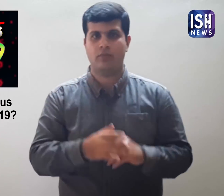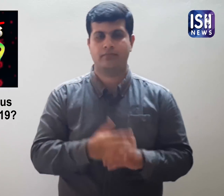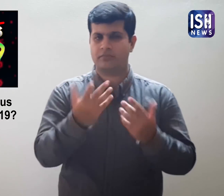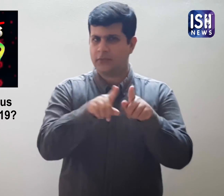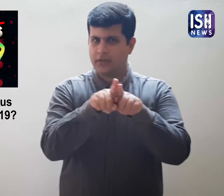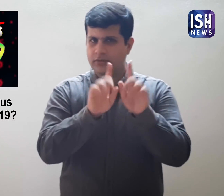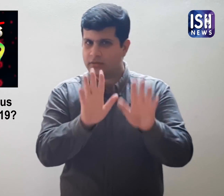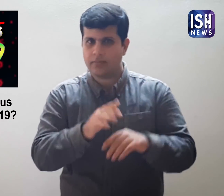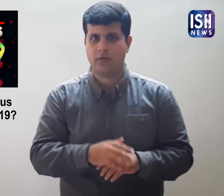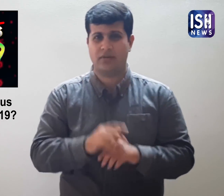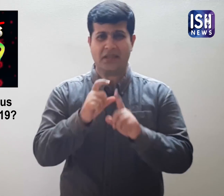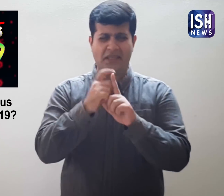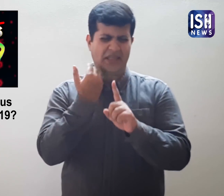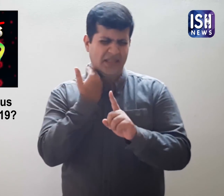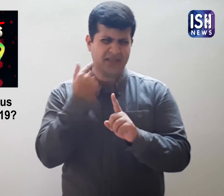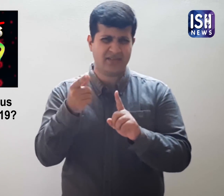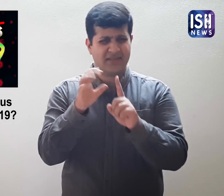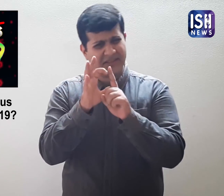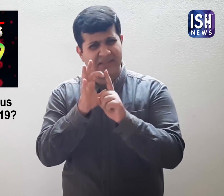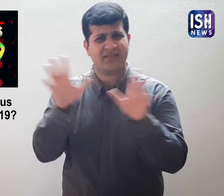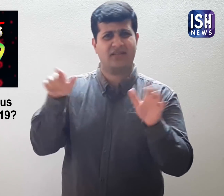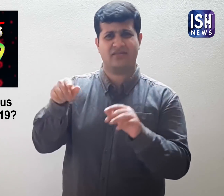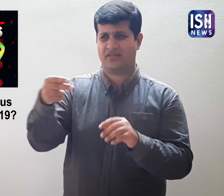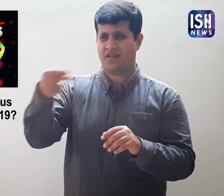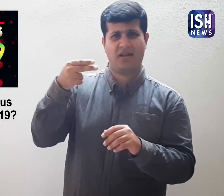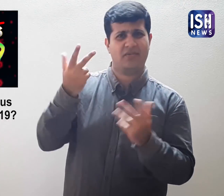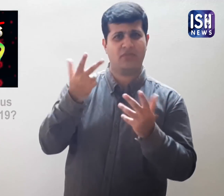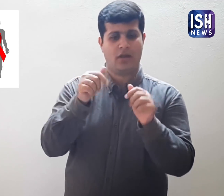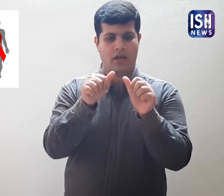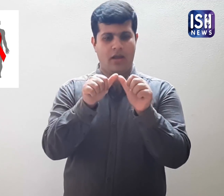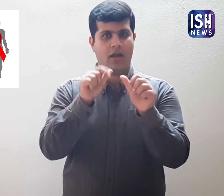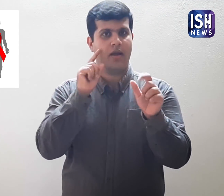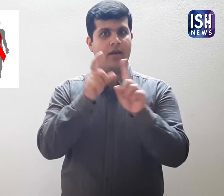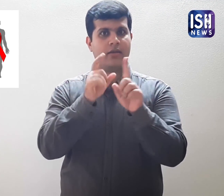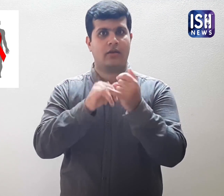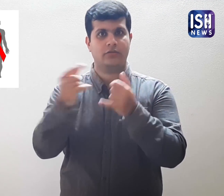For example, everyone knows about the dangerous disease AIDS.